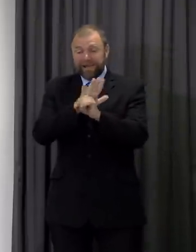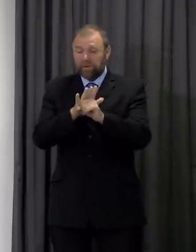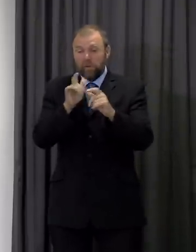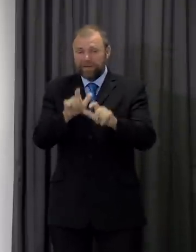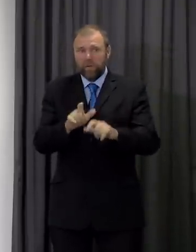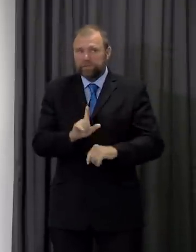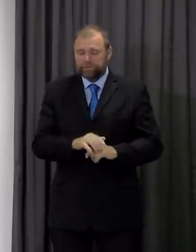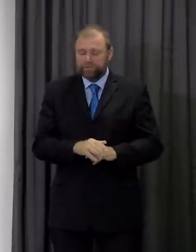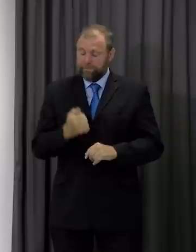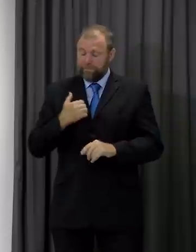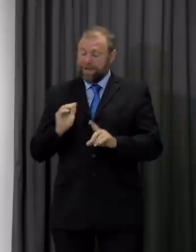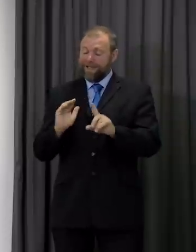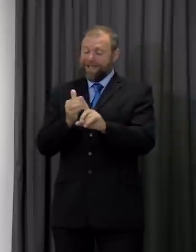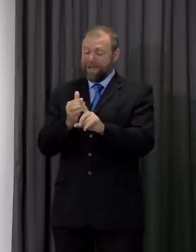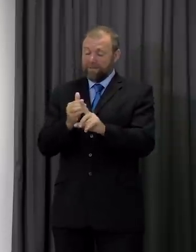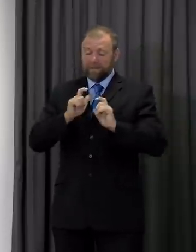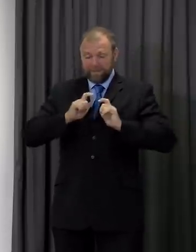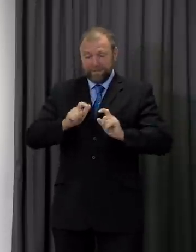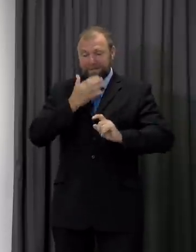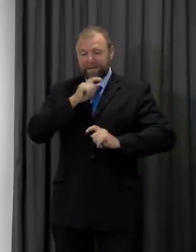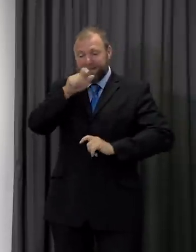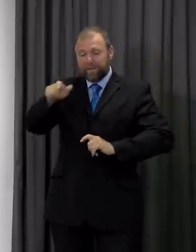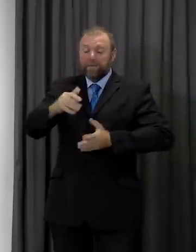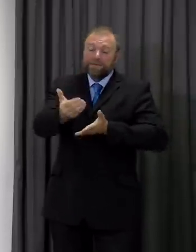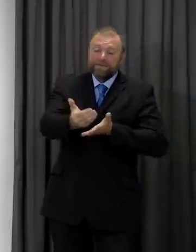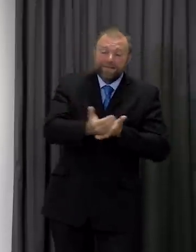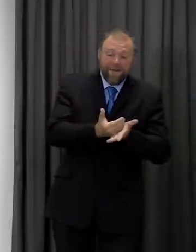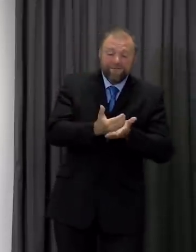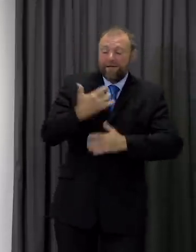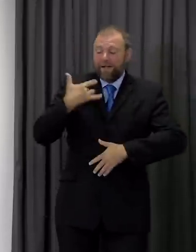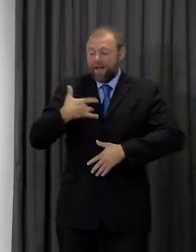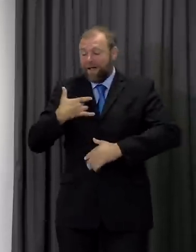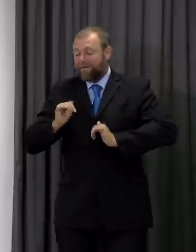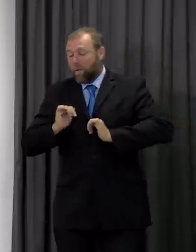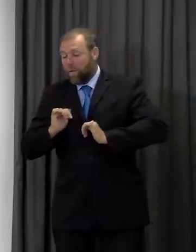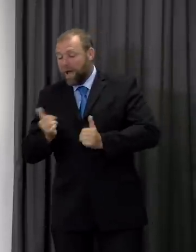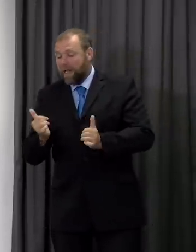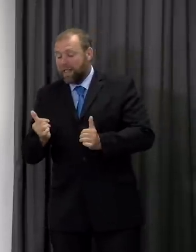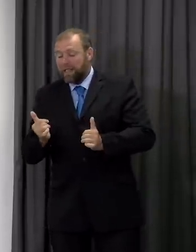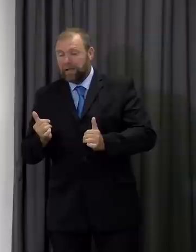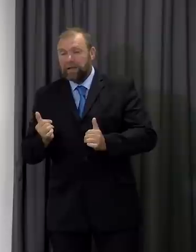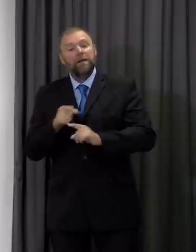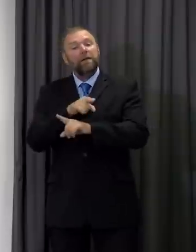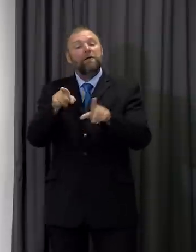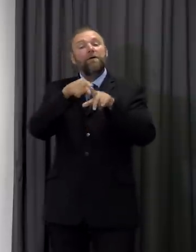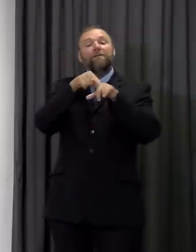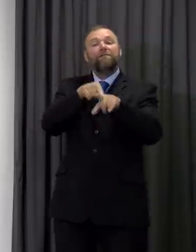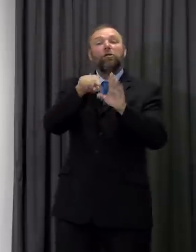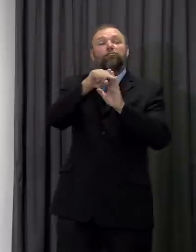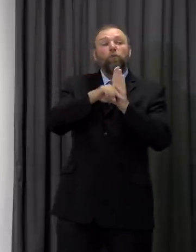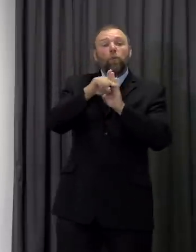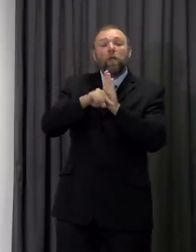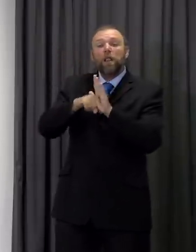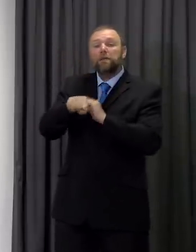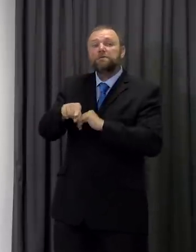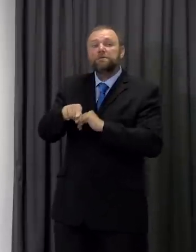safe to keep people alive and well and if people follow all the rules you have a much better process of continuing with the freedoms